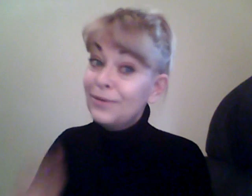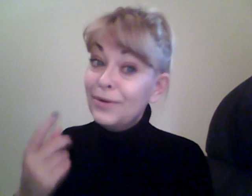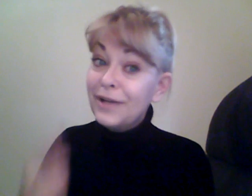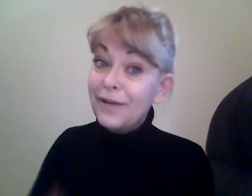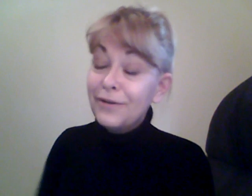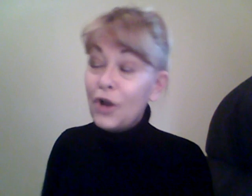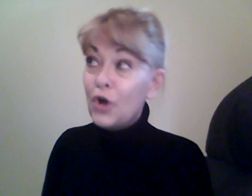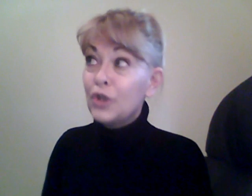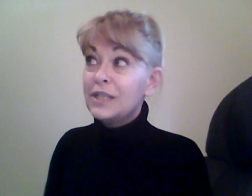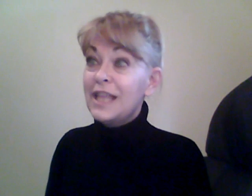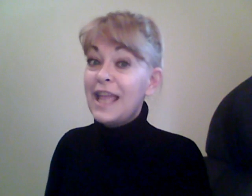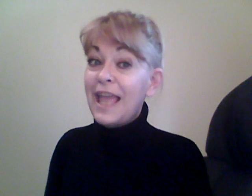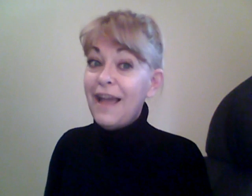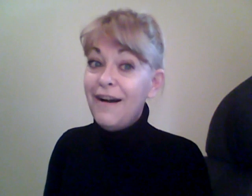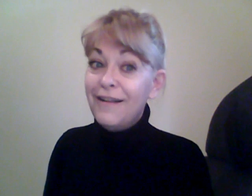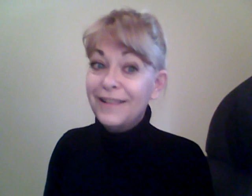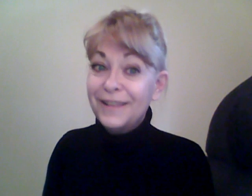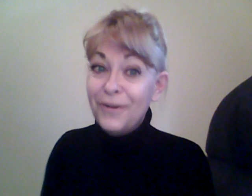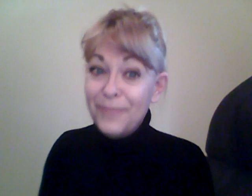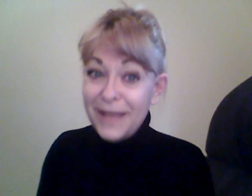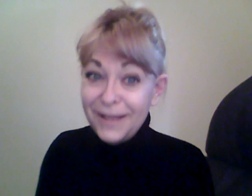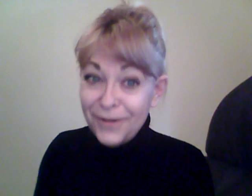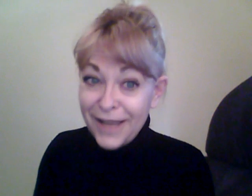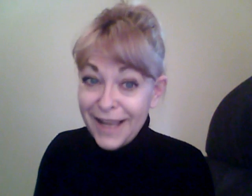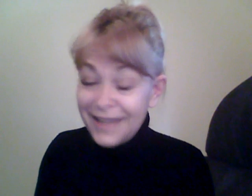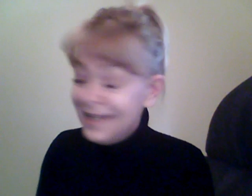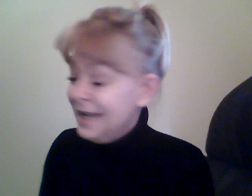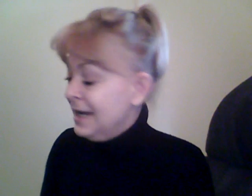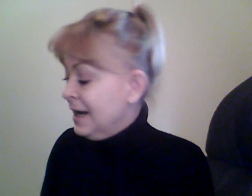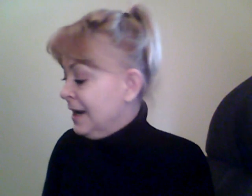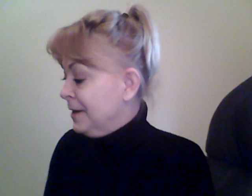a workout. hurts like hell. No pain, no gain. Um,